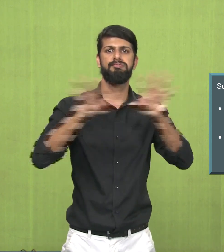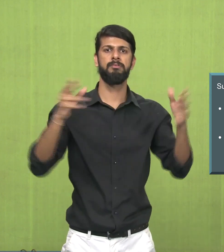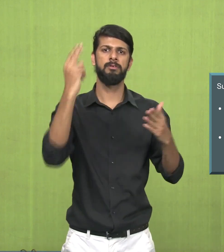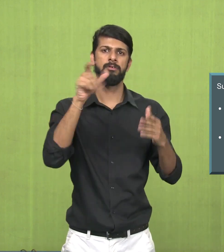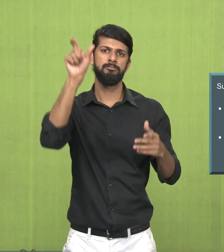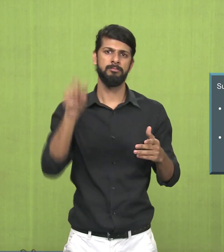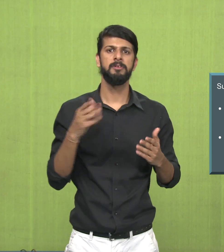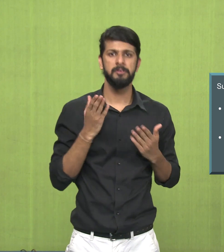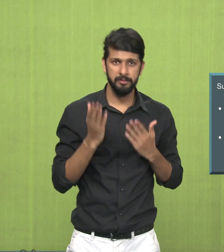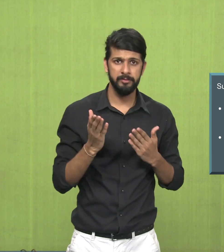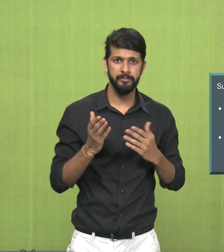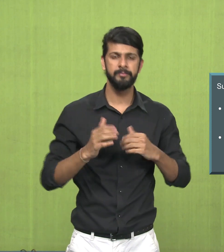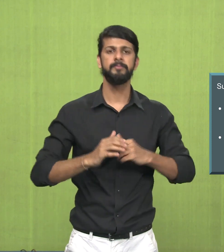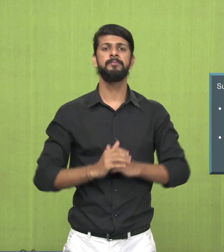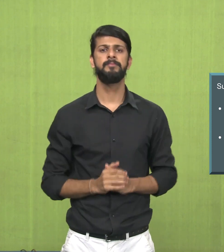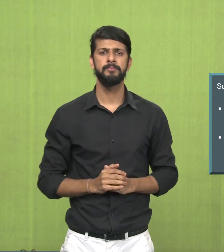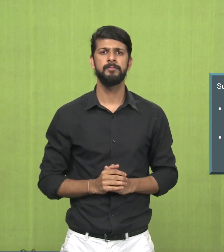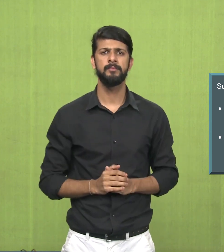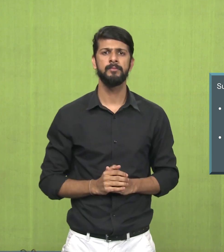And that is why it became very famous in Europe.